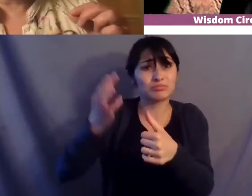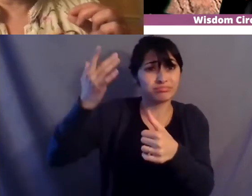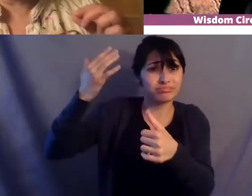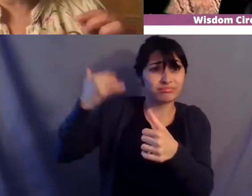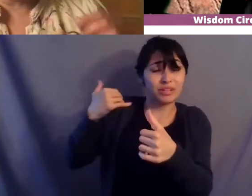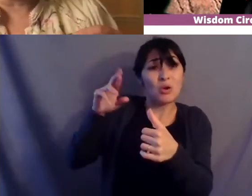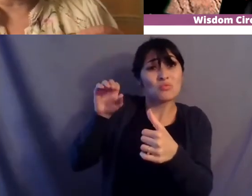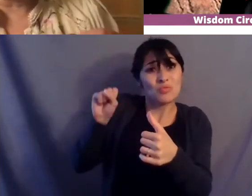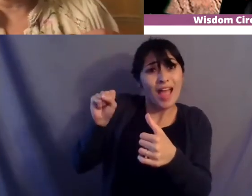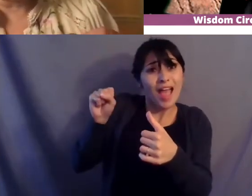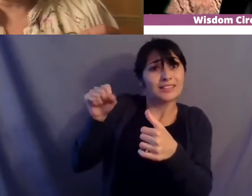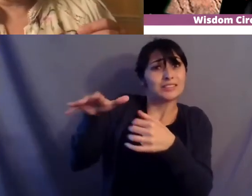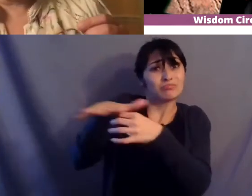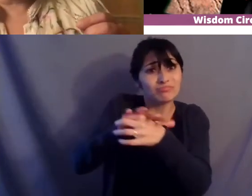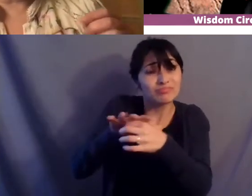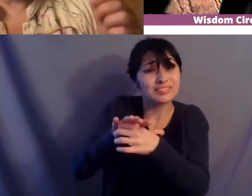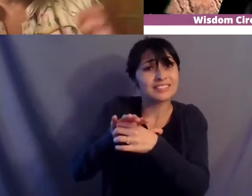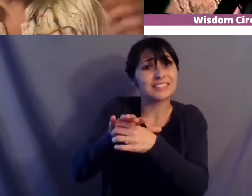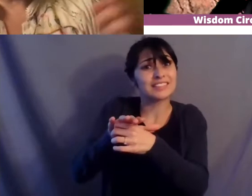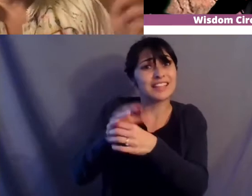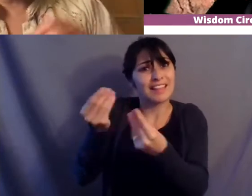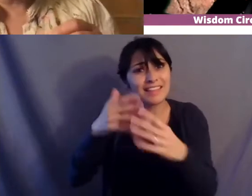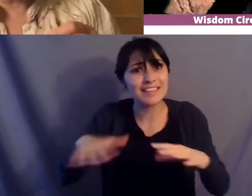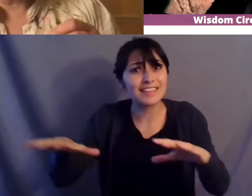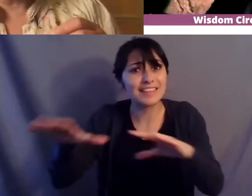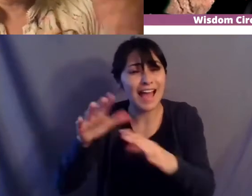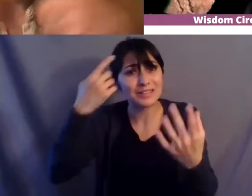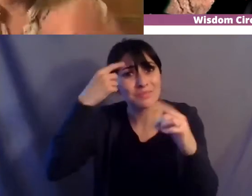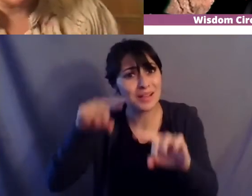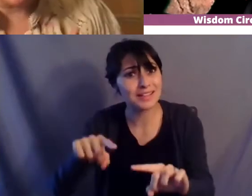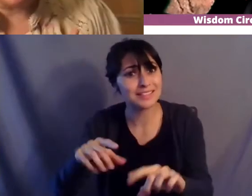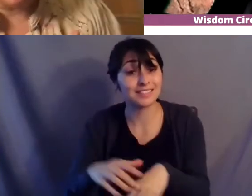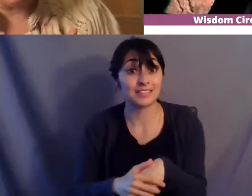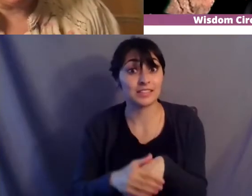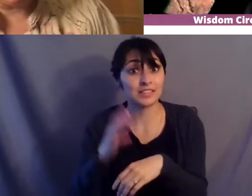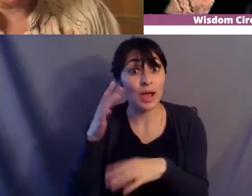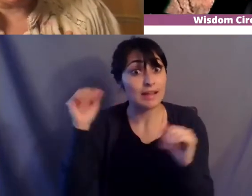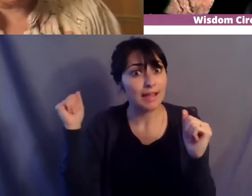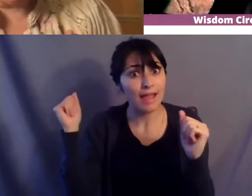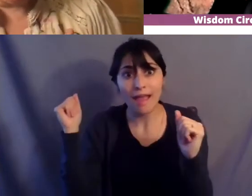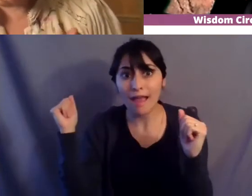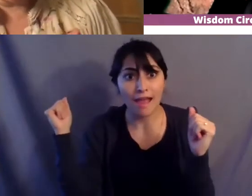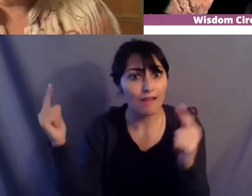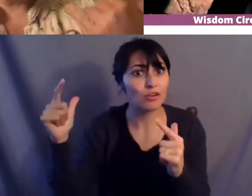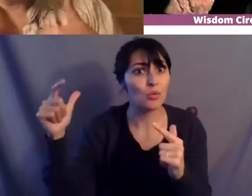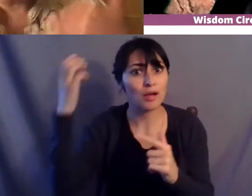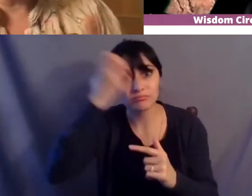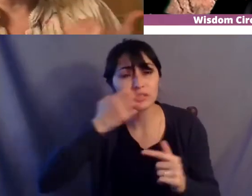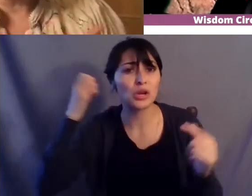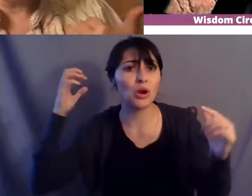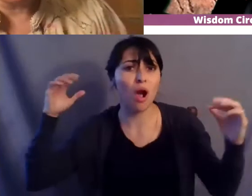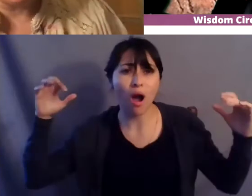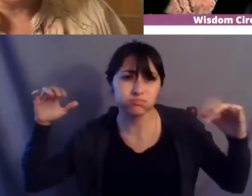land patents wow because everybody else came in wow everybody